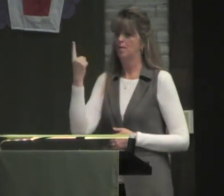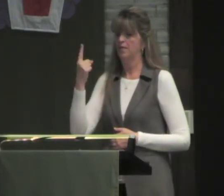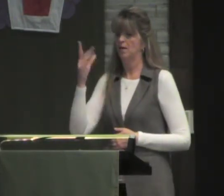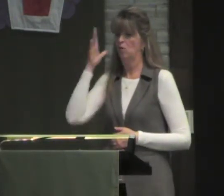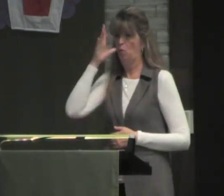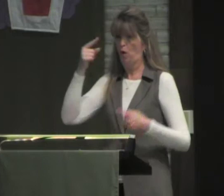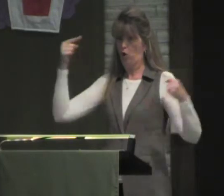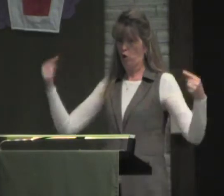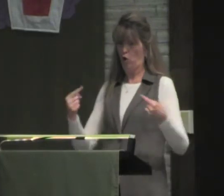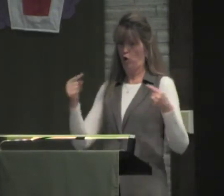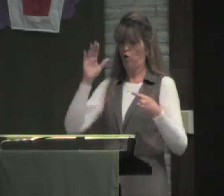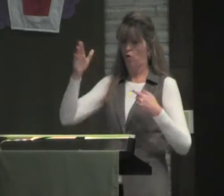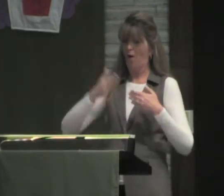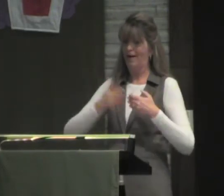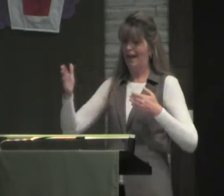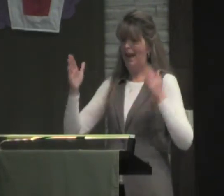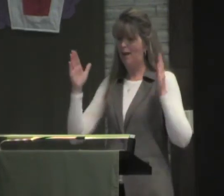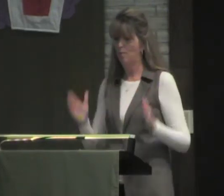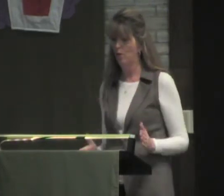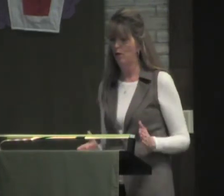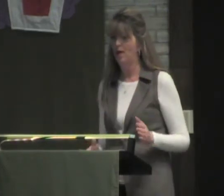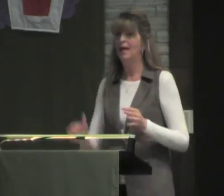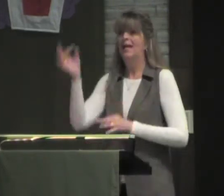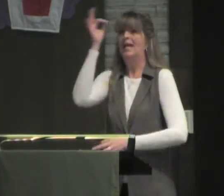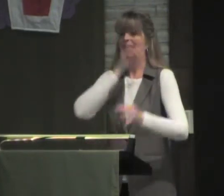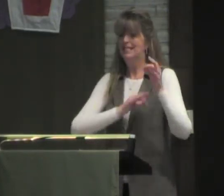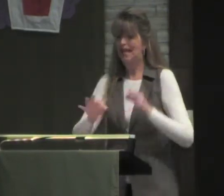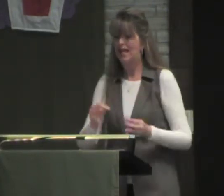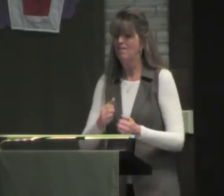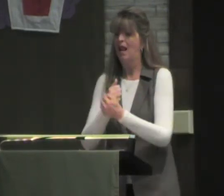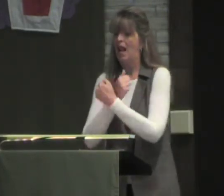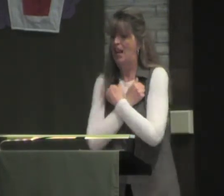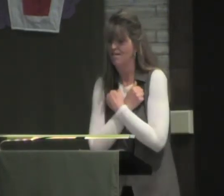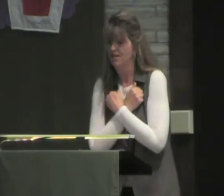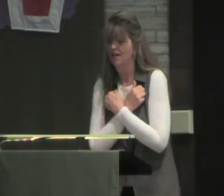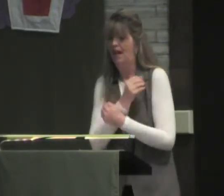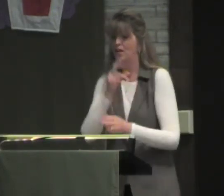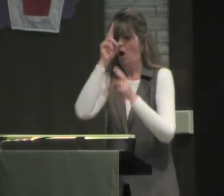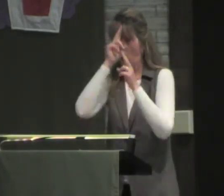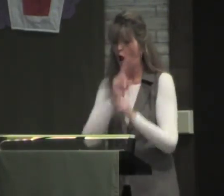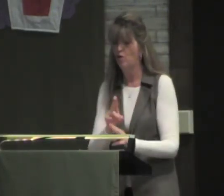if you're planning or planning to do or say something that's going to hurt your neighbor